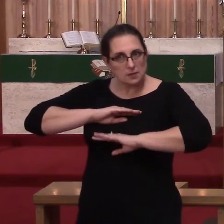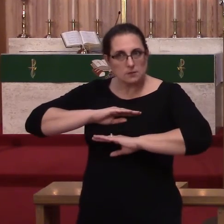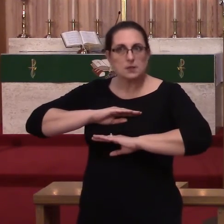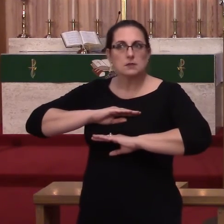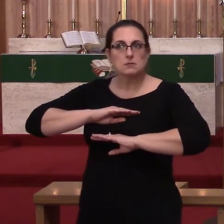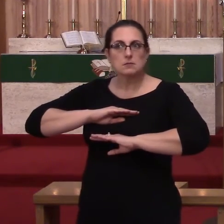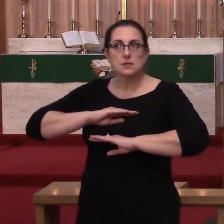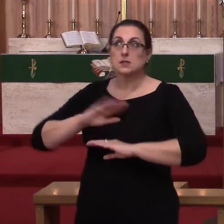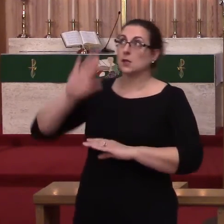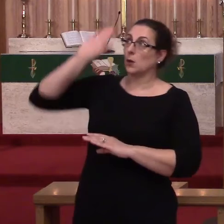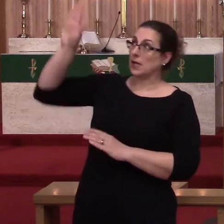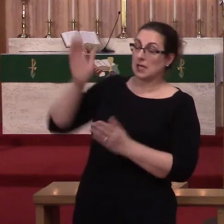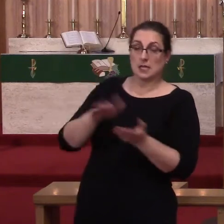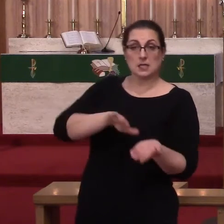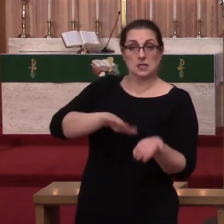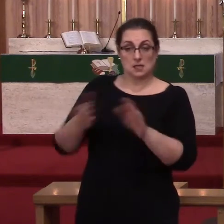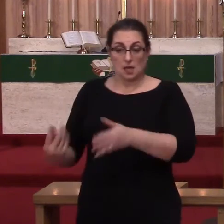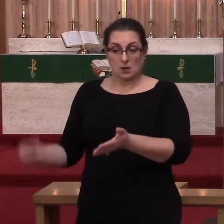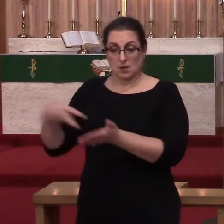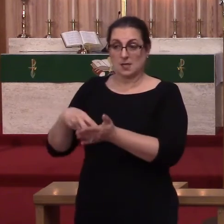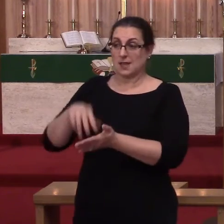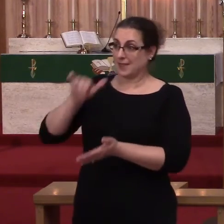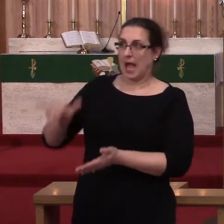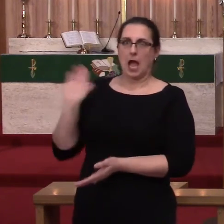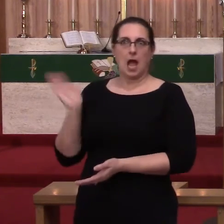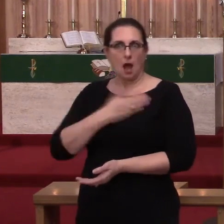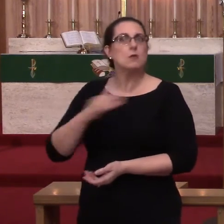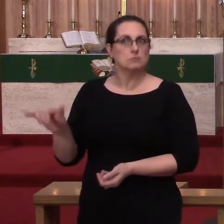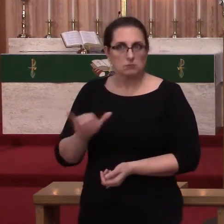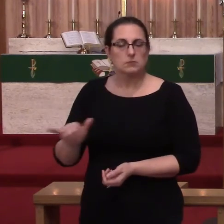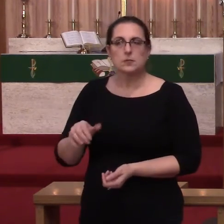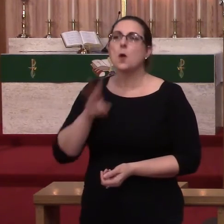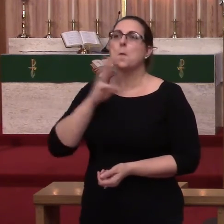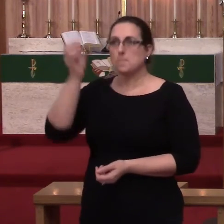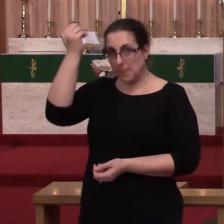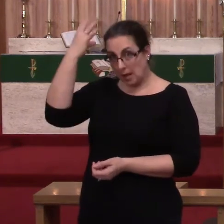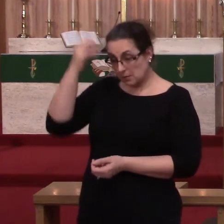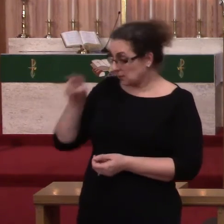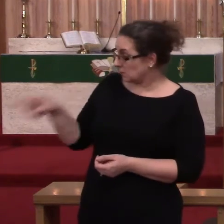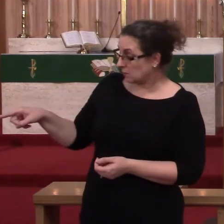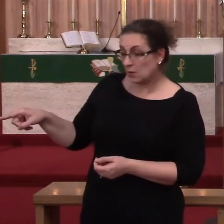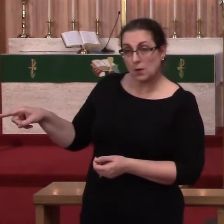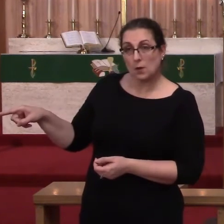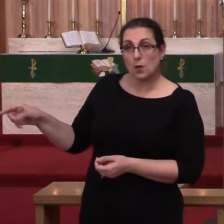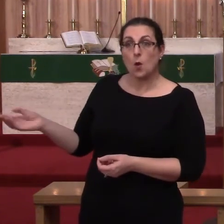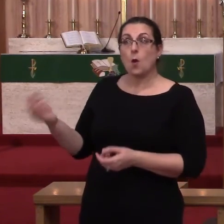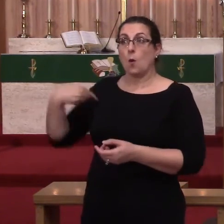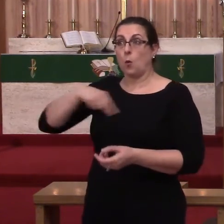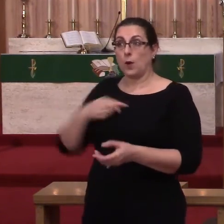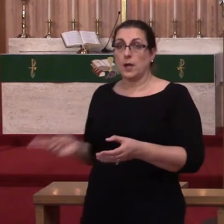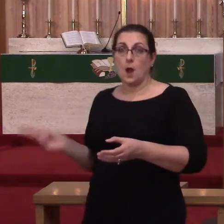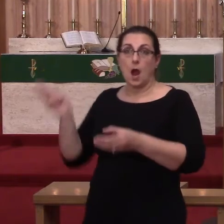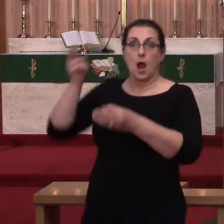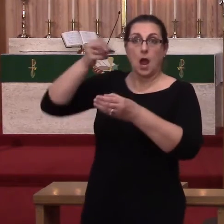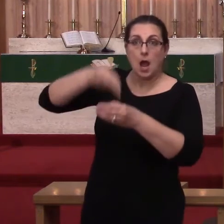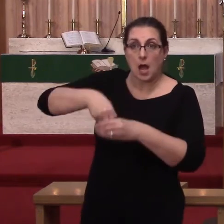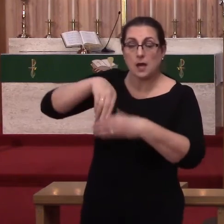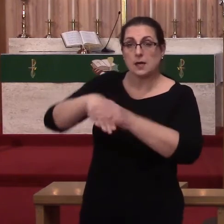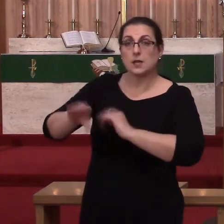resurrection as well. In our baptism, we are made a part of the Holy Christian Church that we confess in the